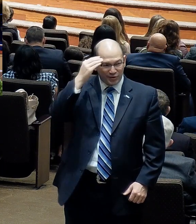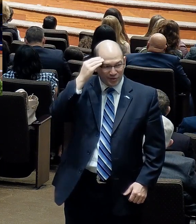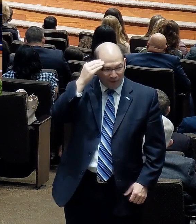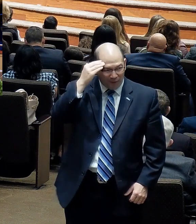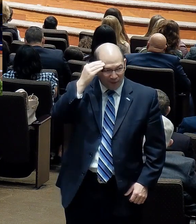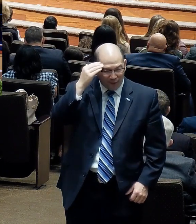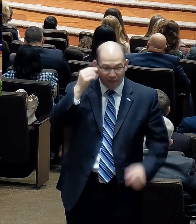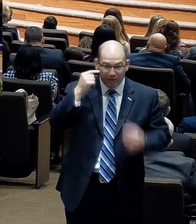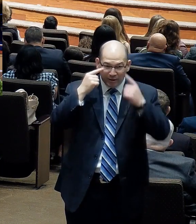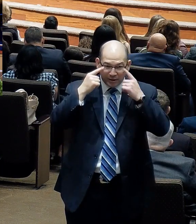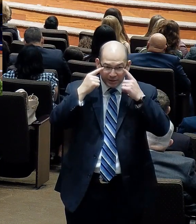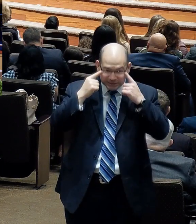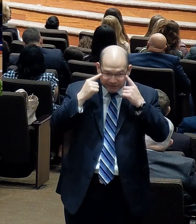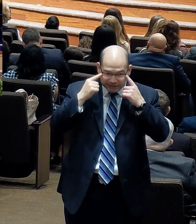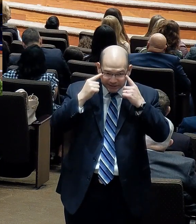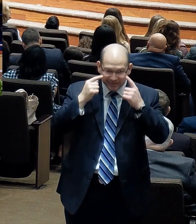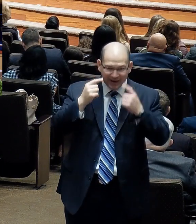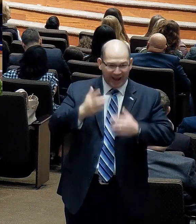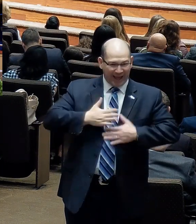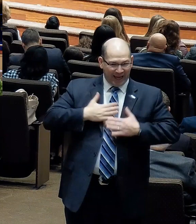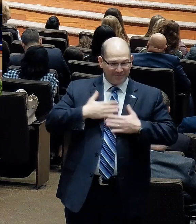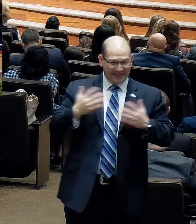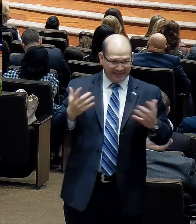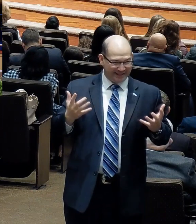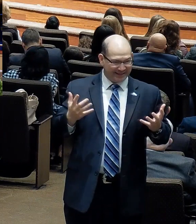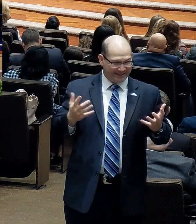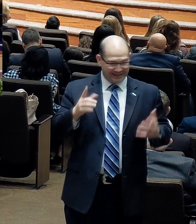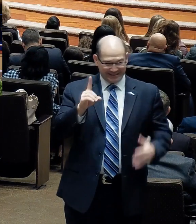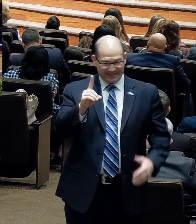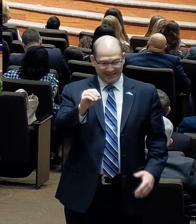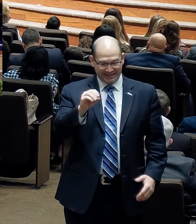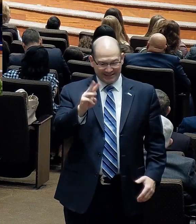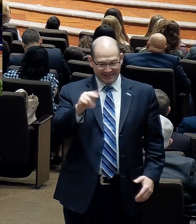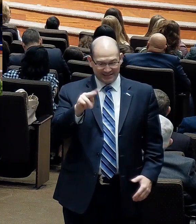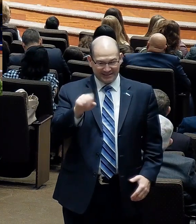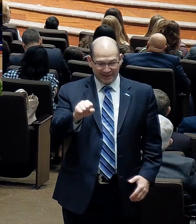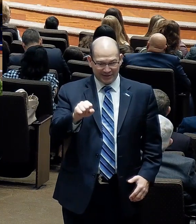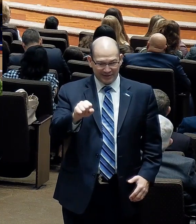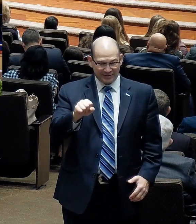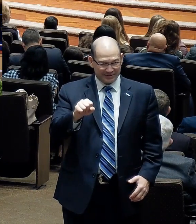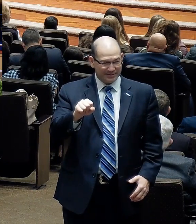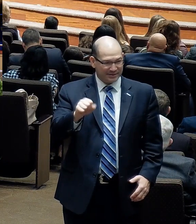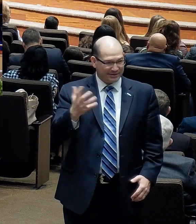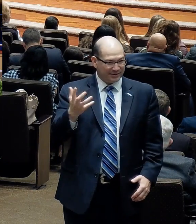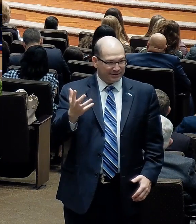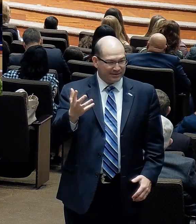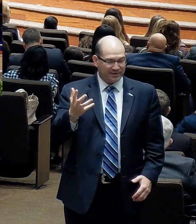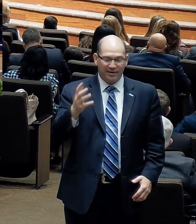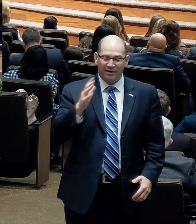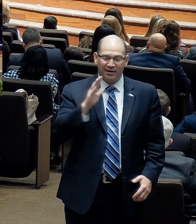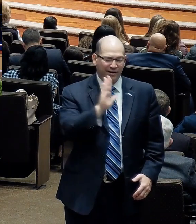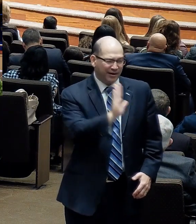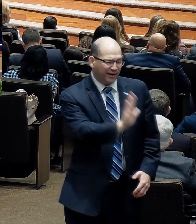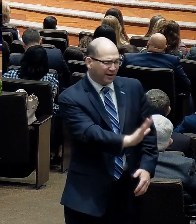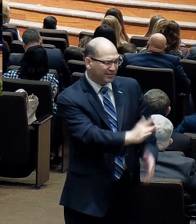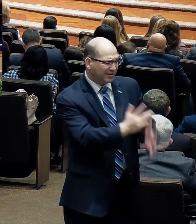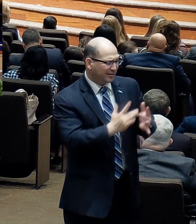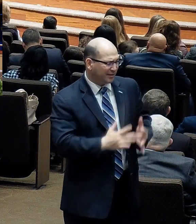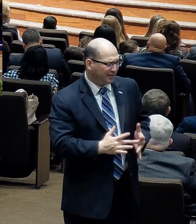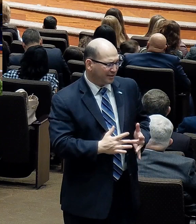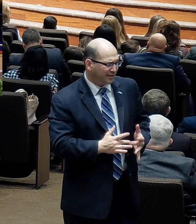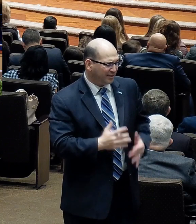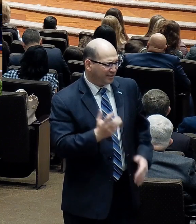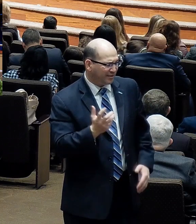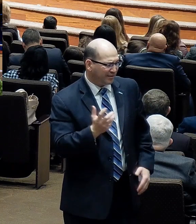to his church in Santa Clara, you won't get very far without him greeting you. But having that boy, that brother come into our family's life,